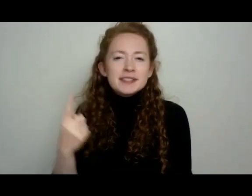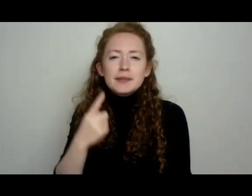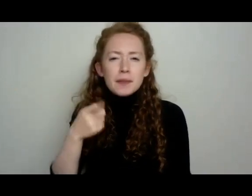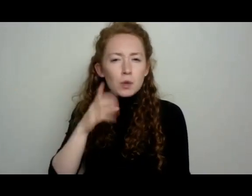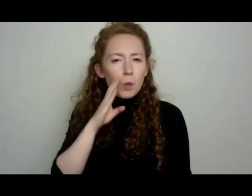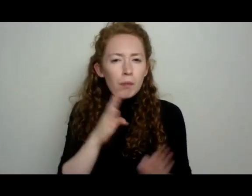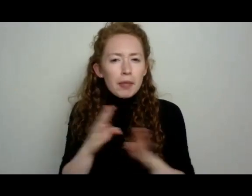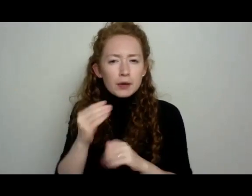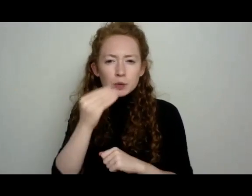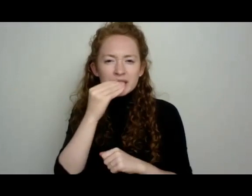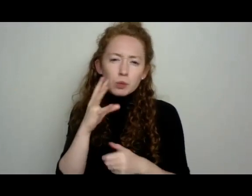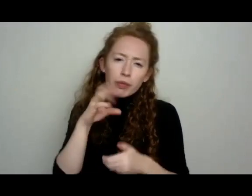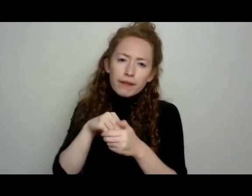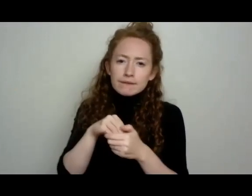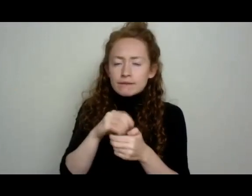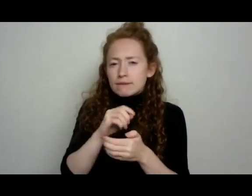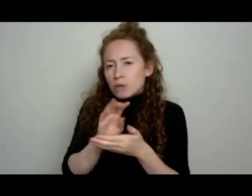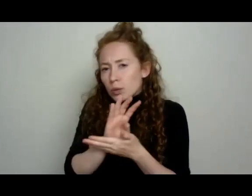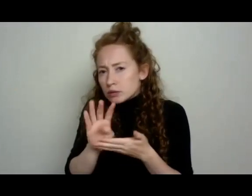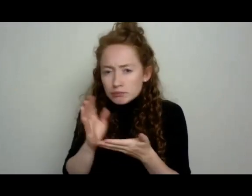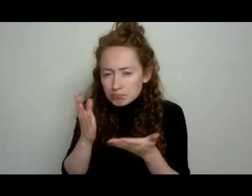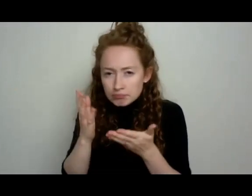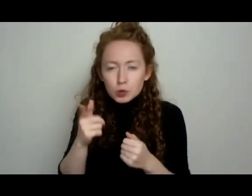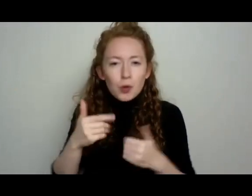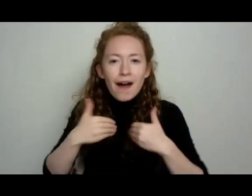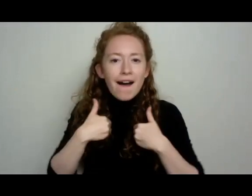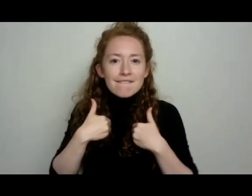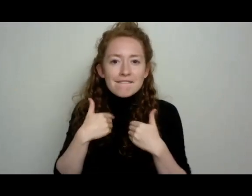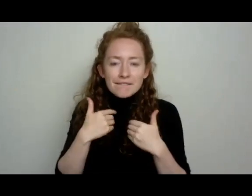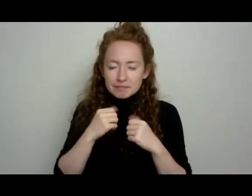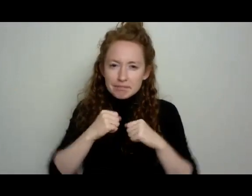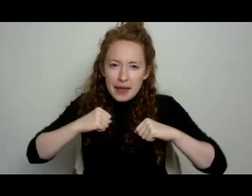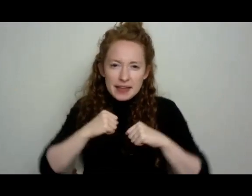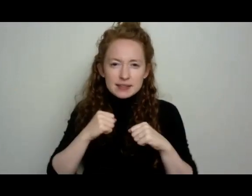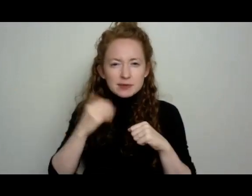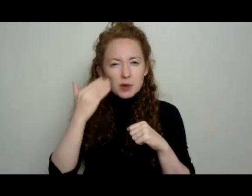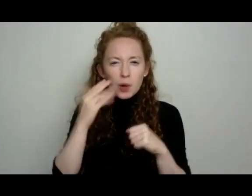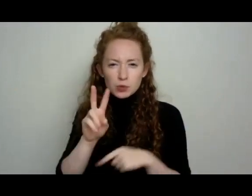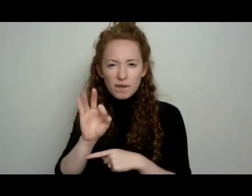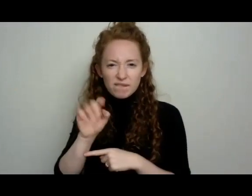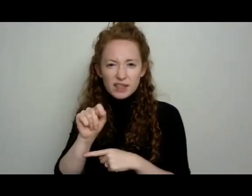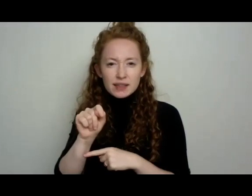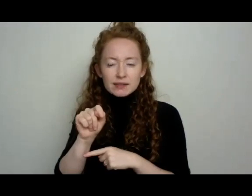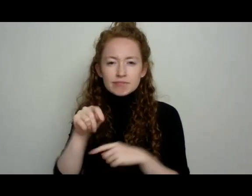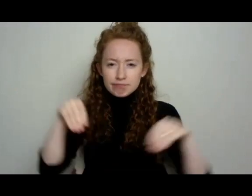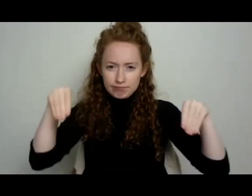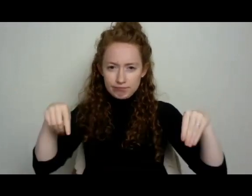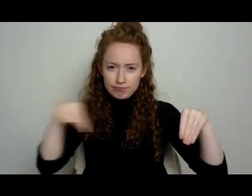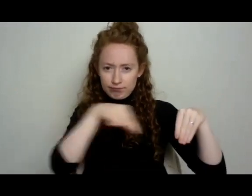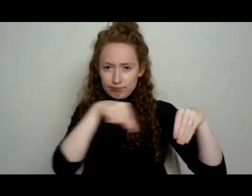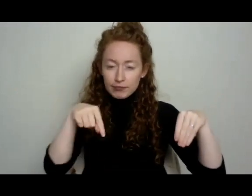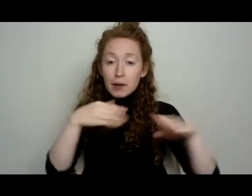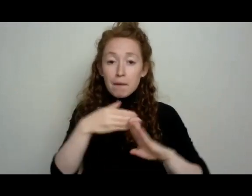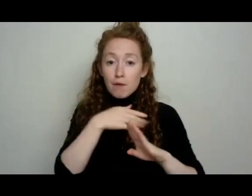that way you've got all this space in between the two feet in between your plants. And before they start to run and